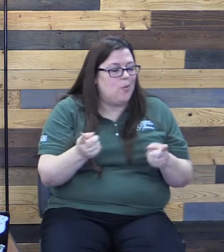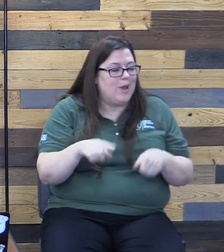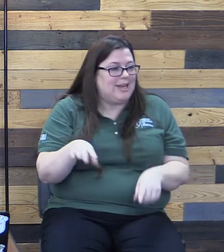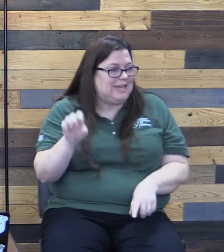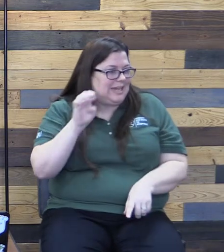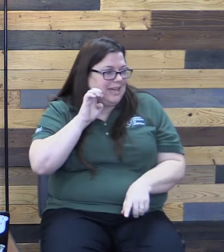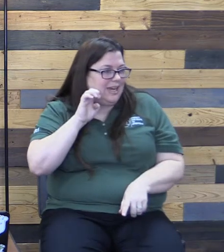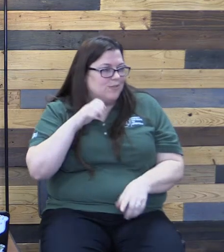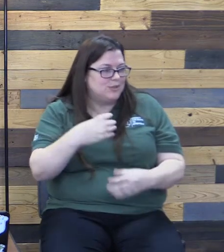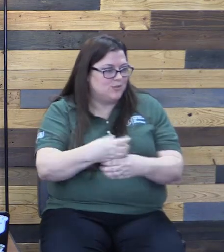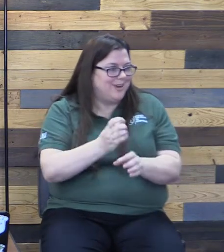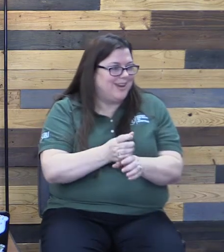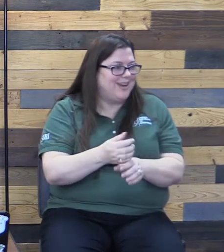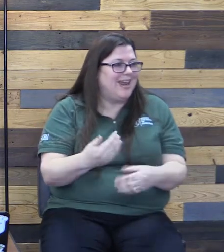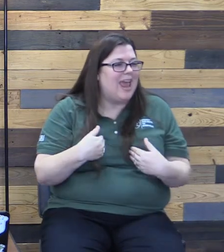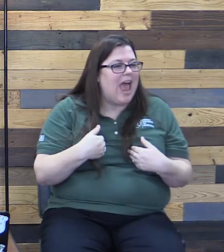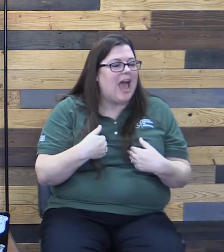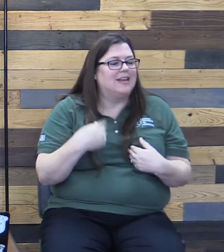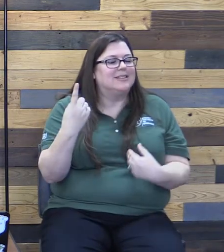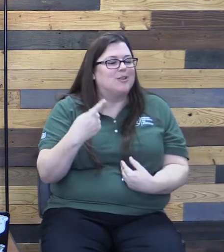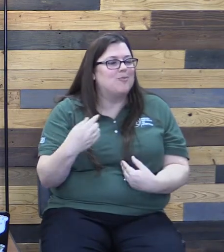someone to remind him of that fact.